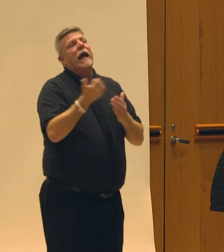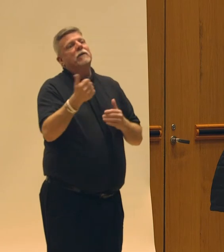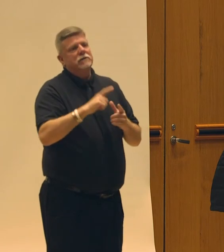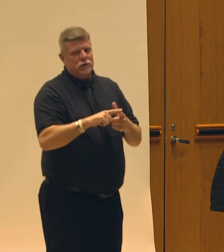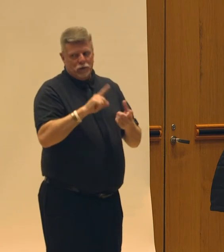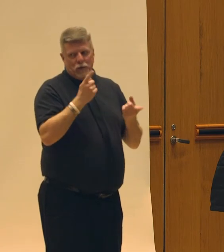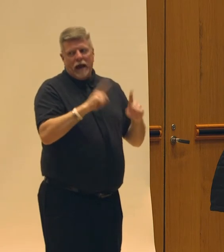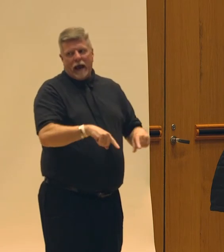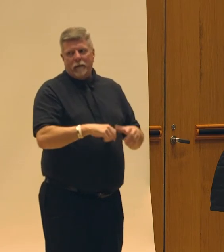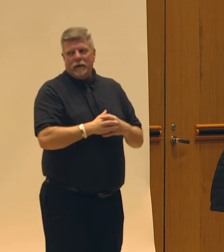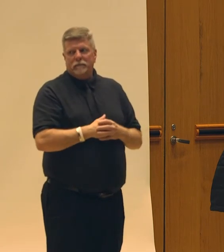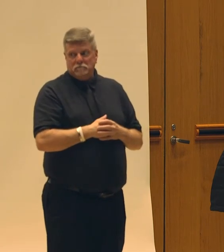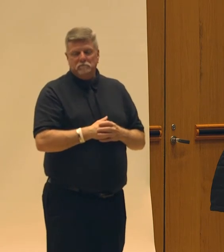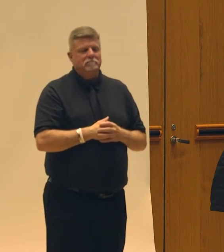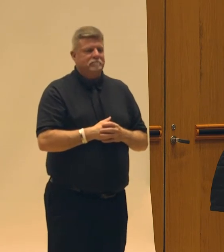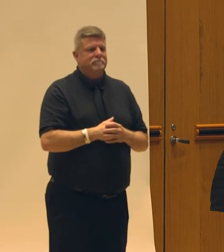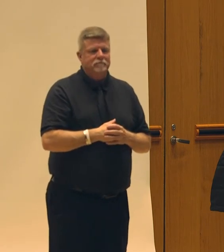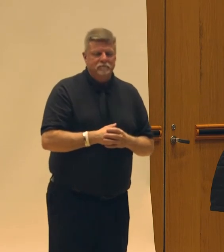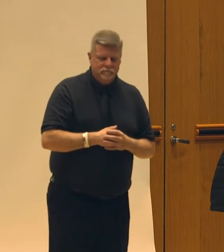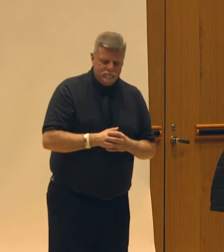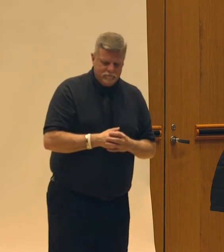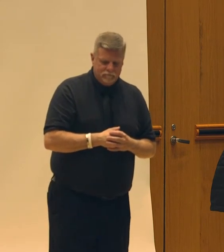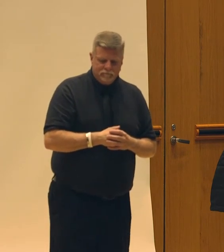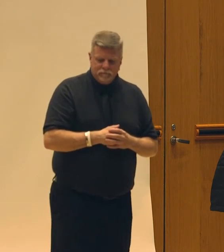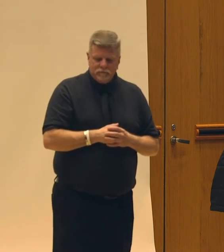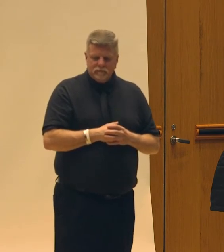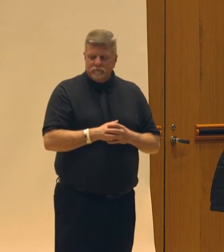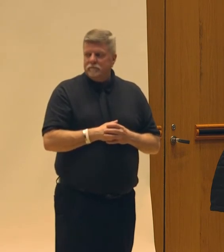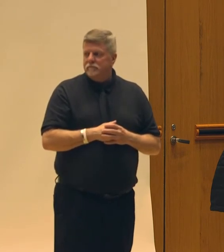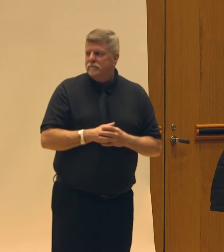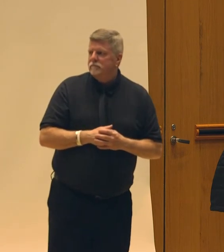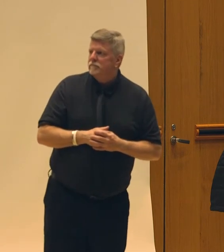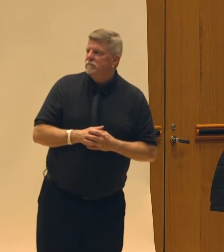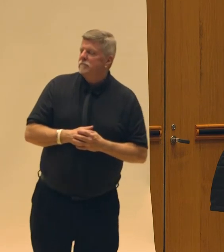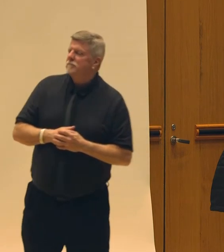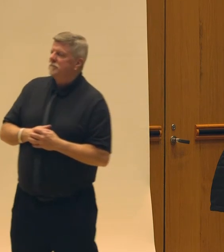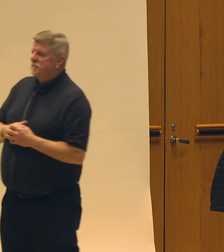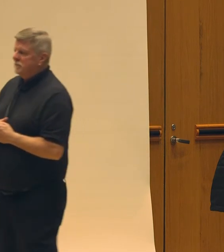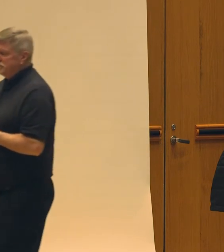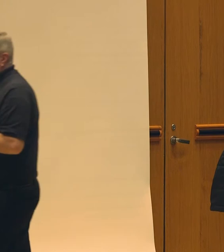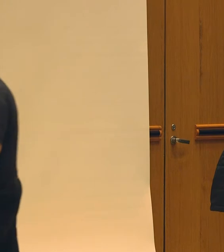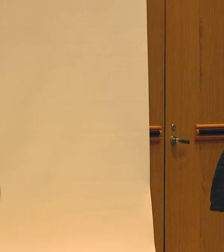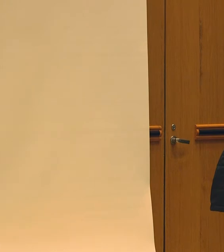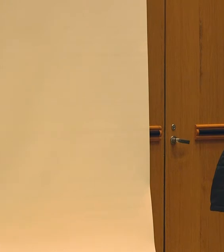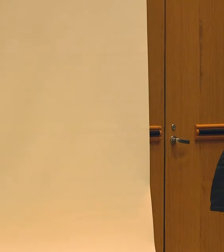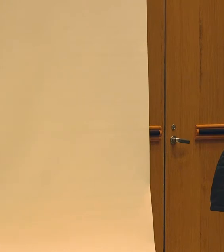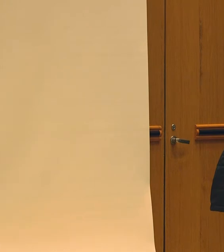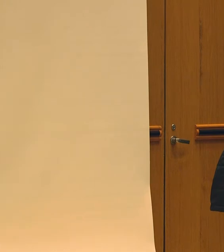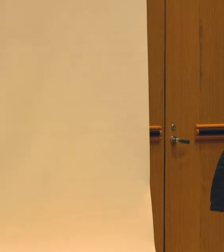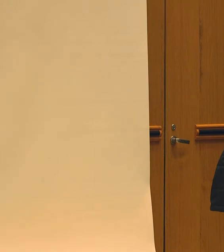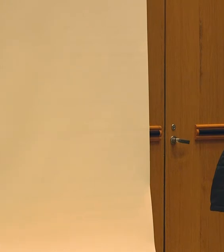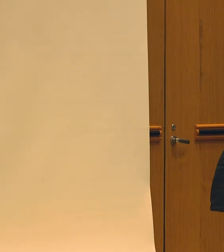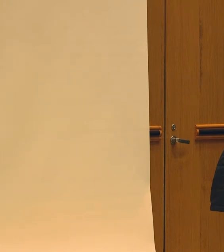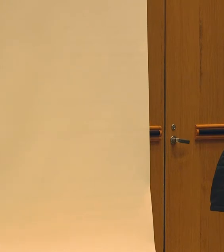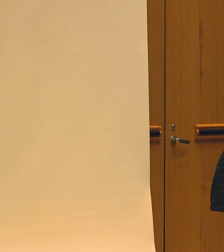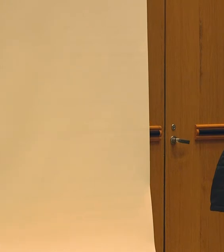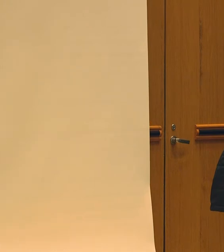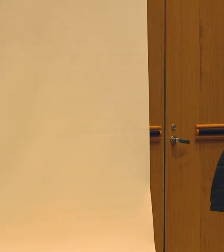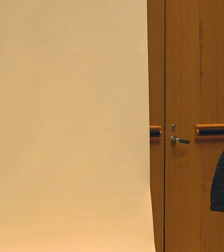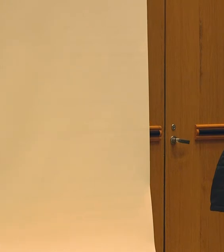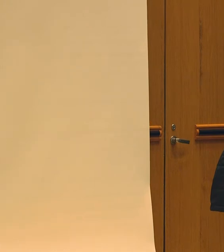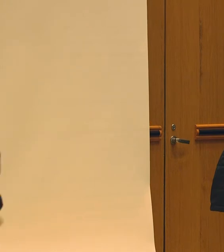So I started making a series of works. And now I realize at this stage